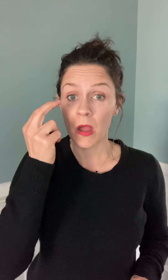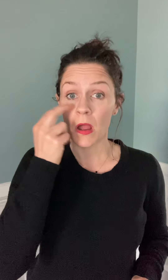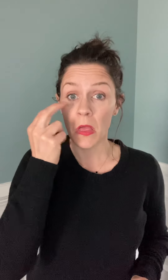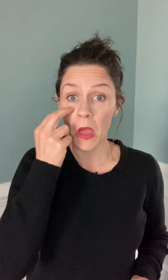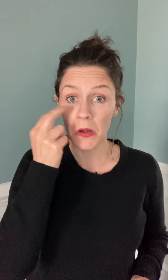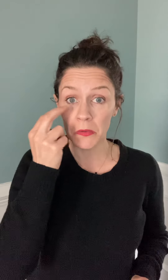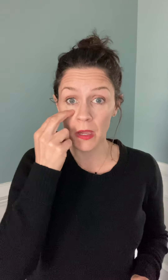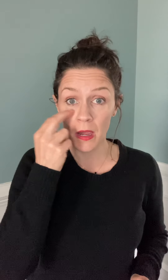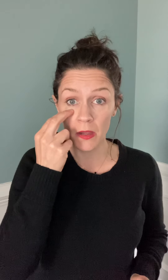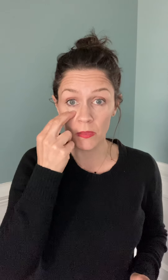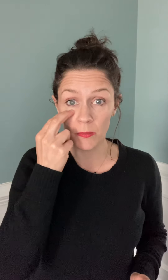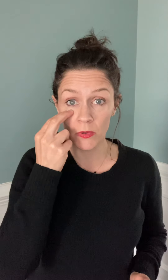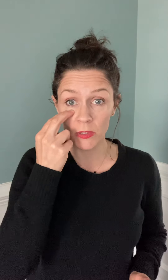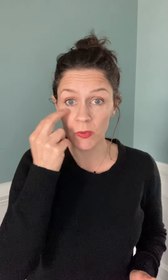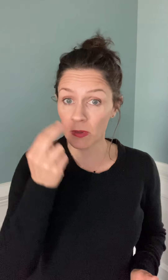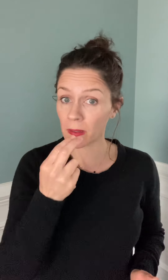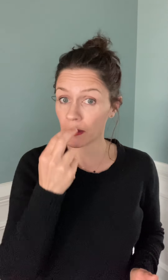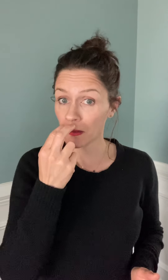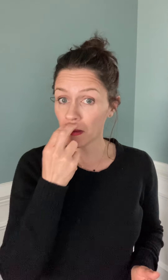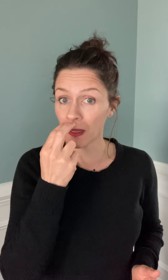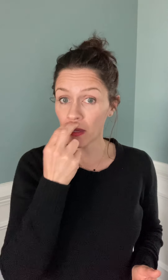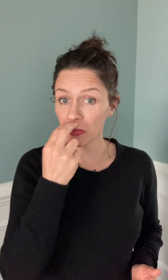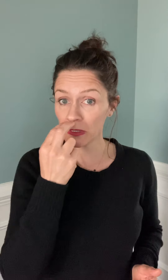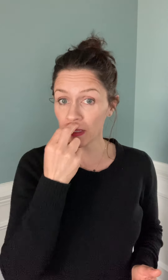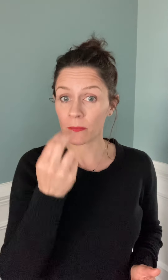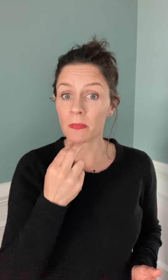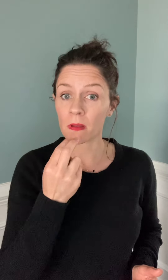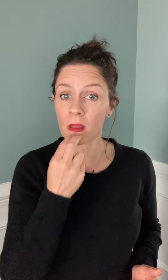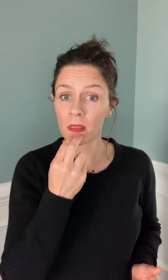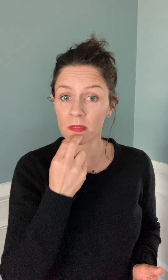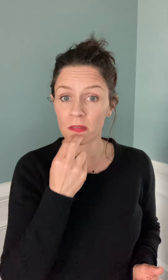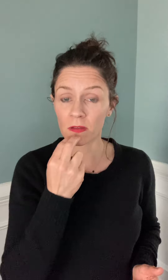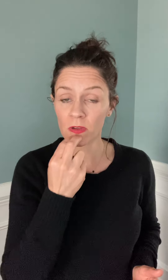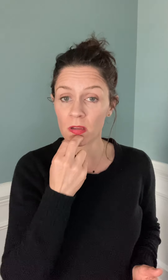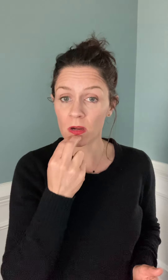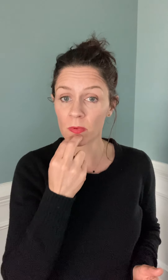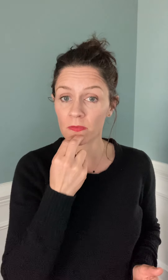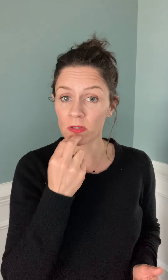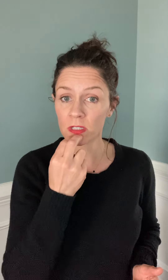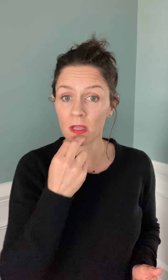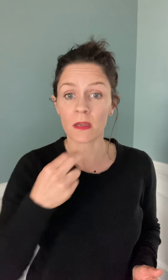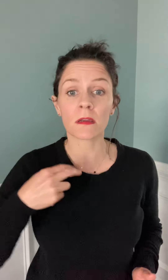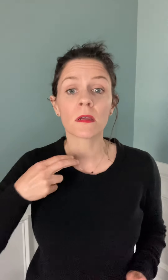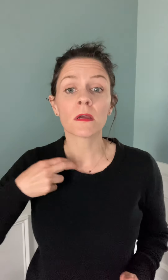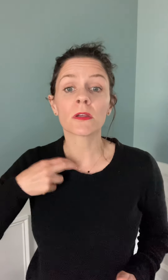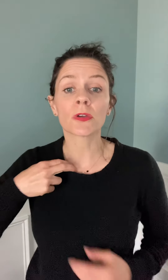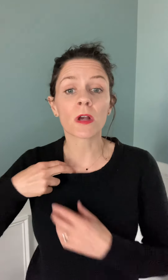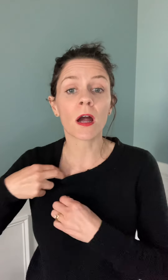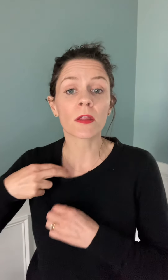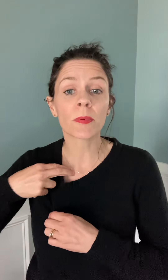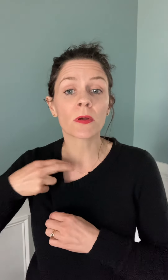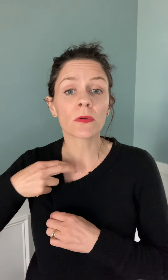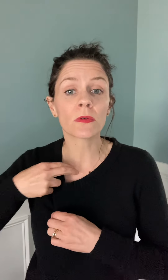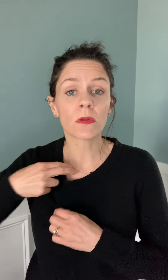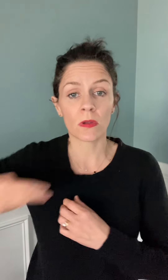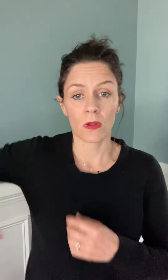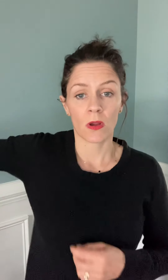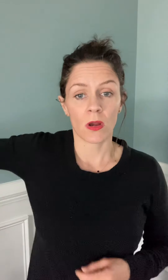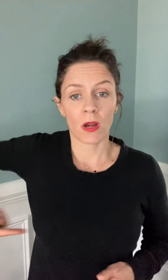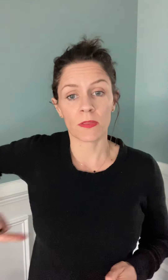under the eye on that bony point, upper lip, this divot here above your chin, your collarbone, and